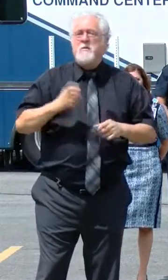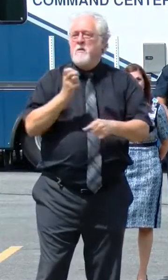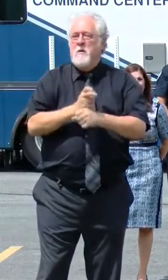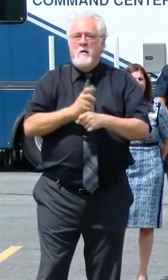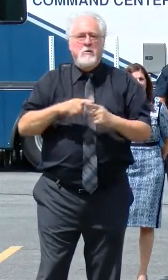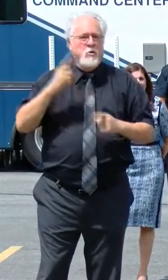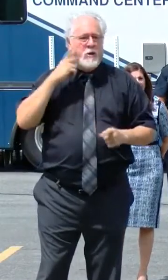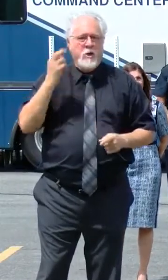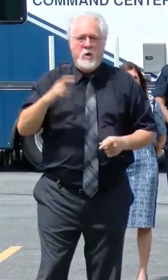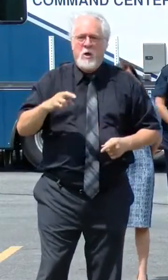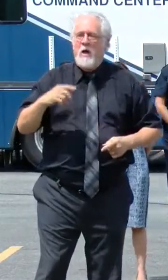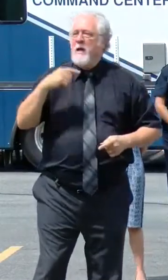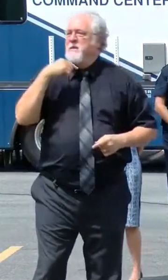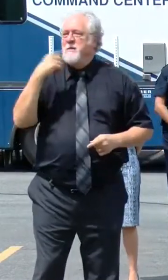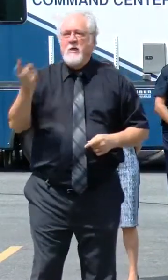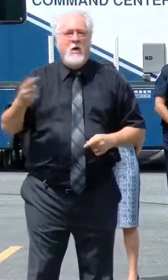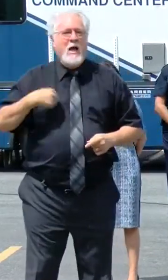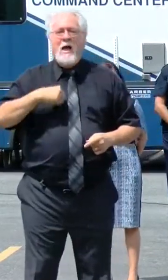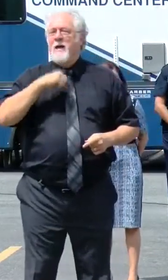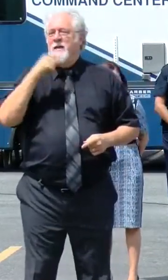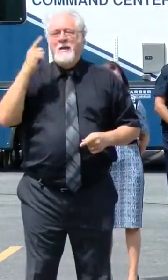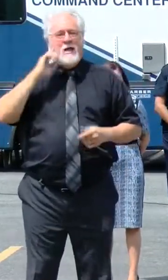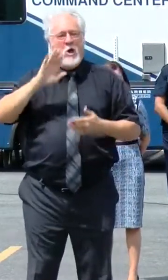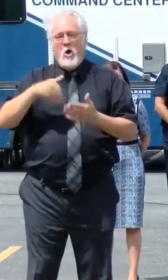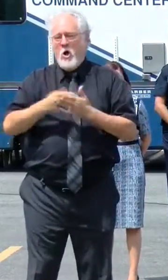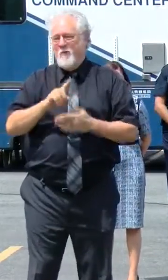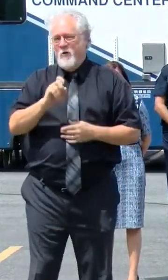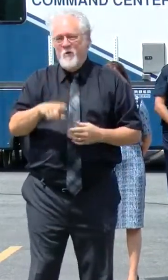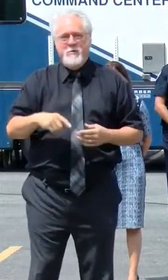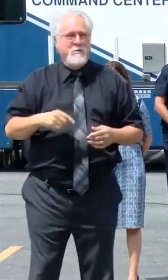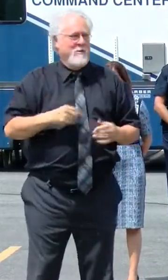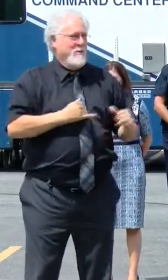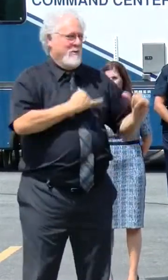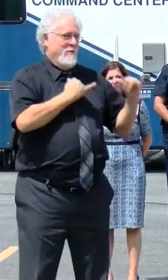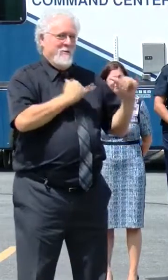Okay, now I'm going to have to tell you, I didn't hear all of your questions.